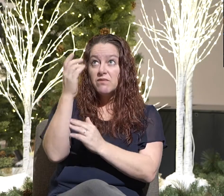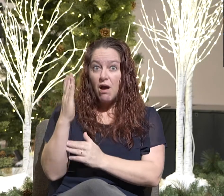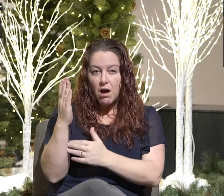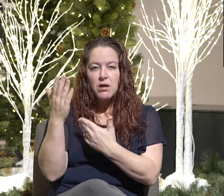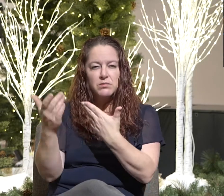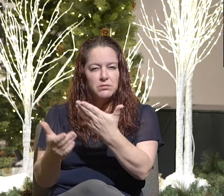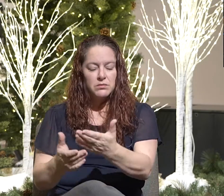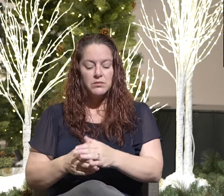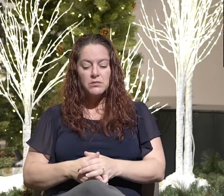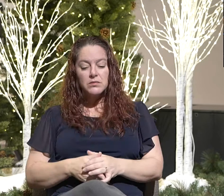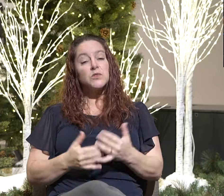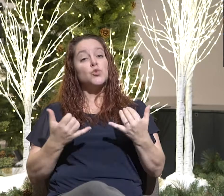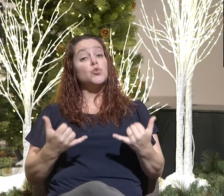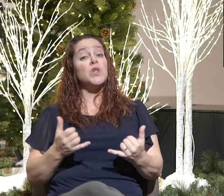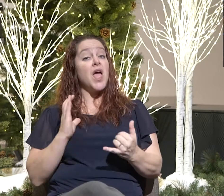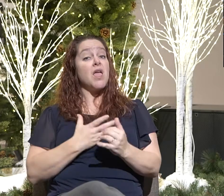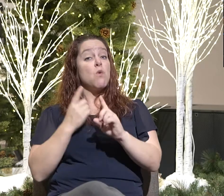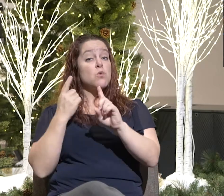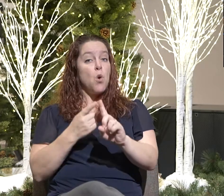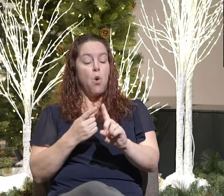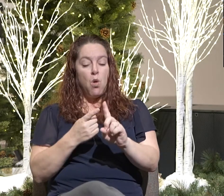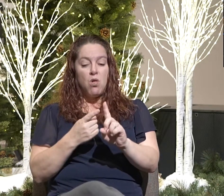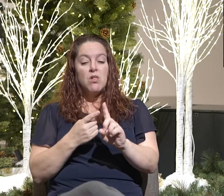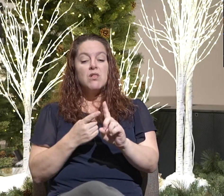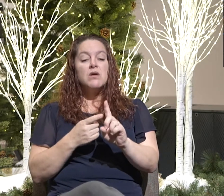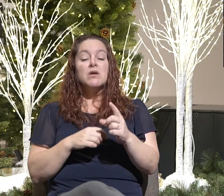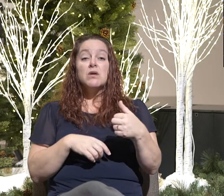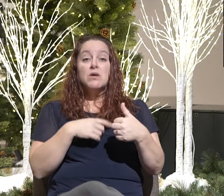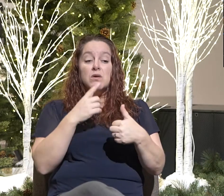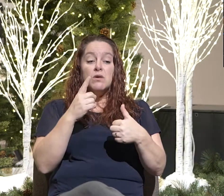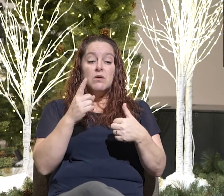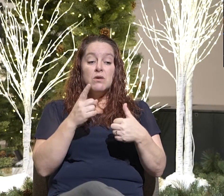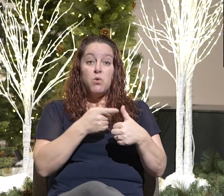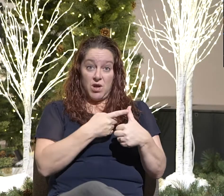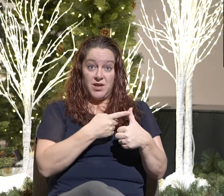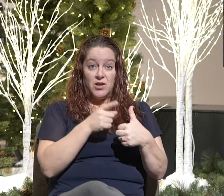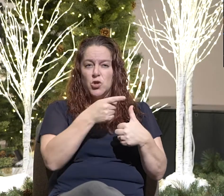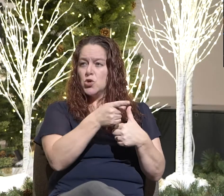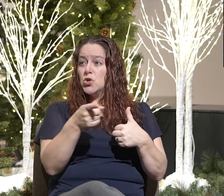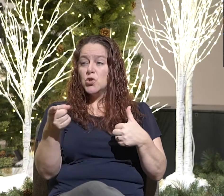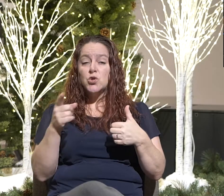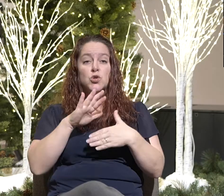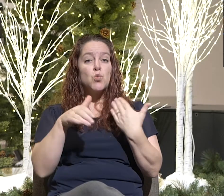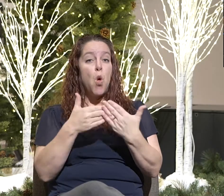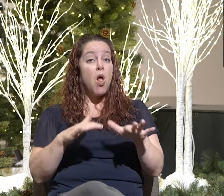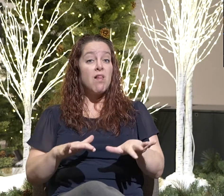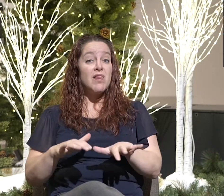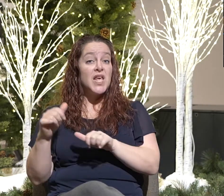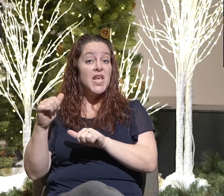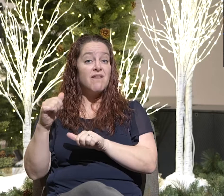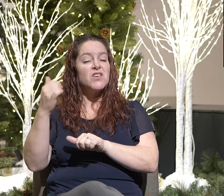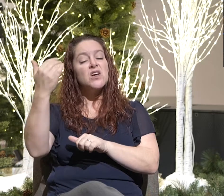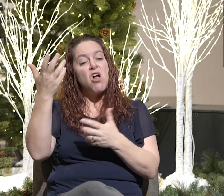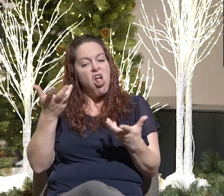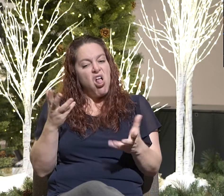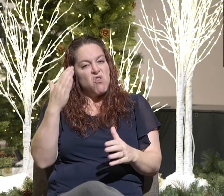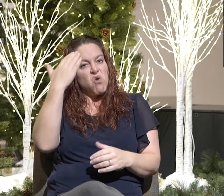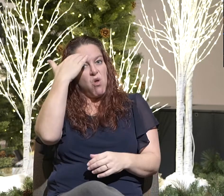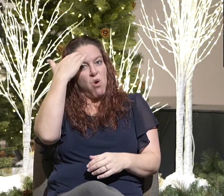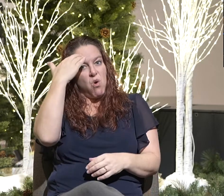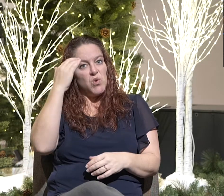goal today, one goal today I have is that you all leave here knowing that you're